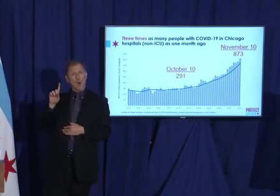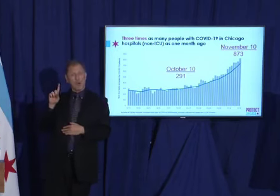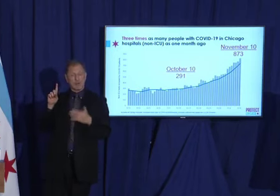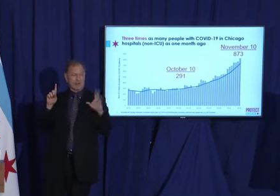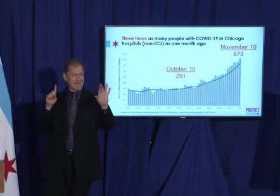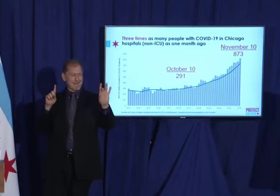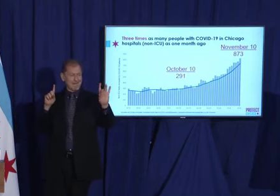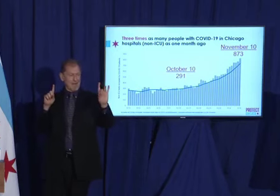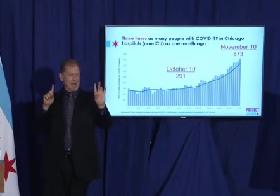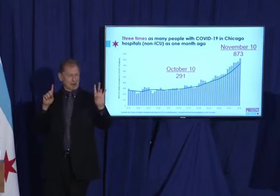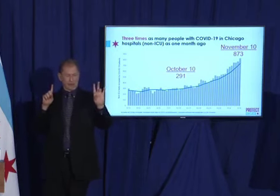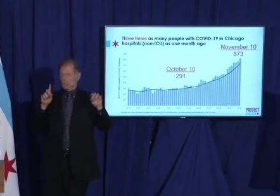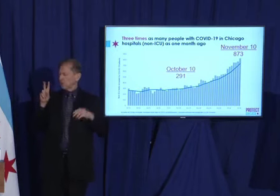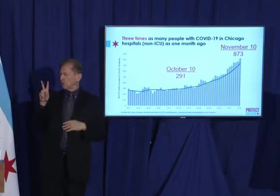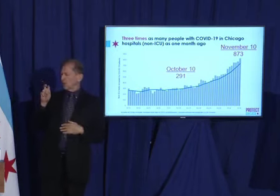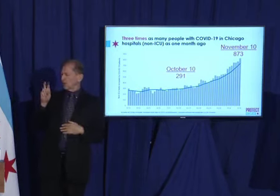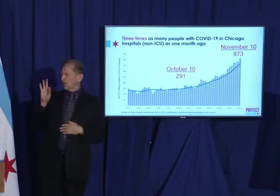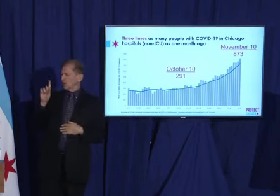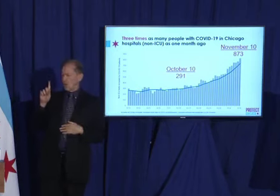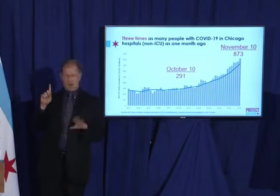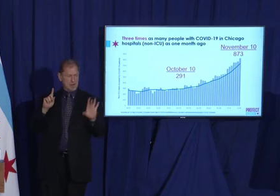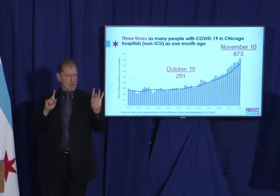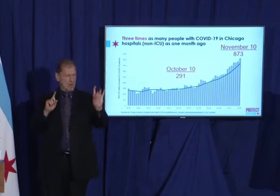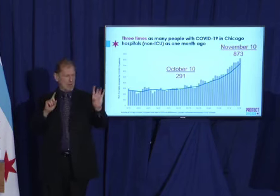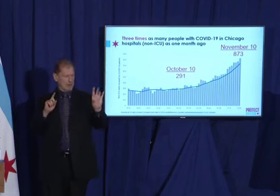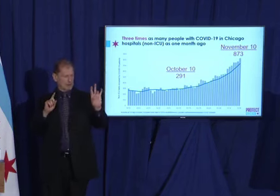no sign of that slowing down.